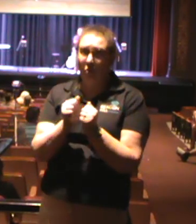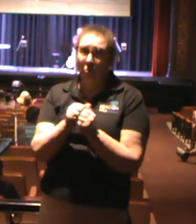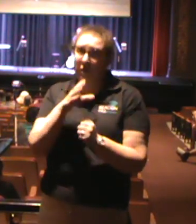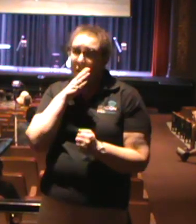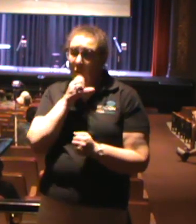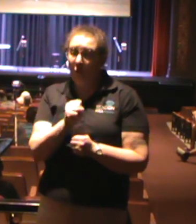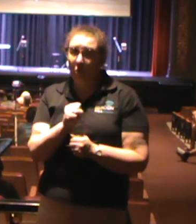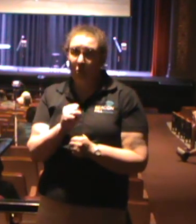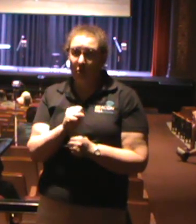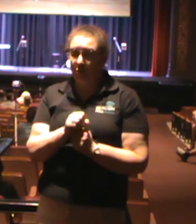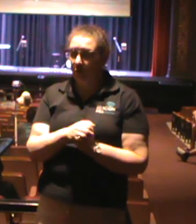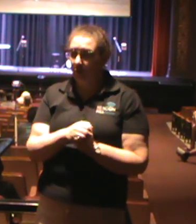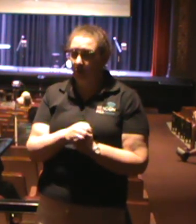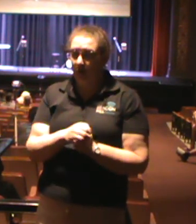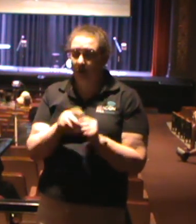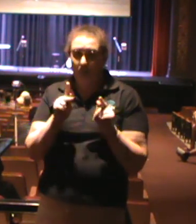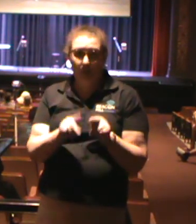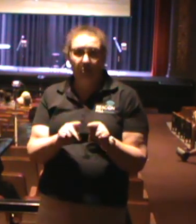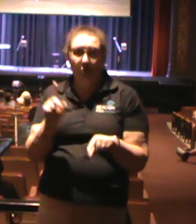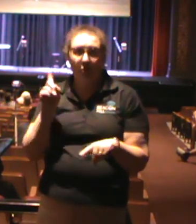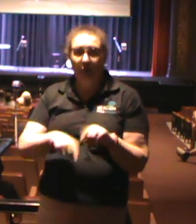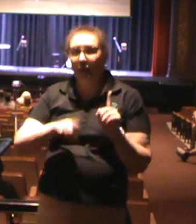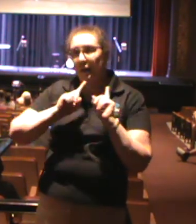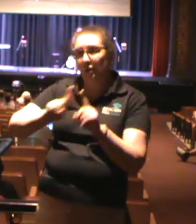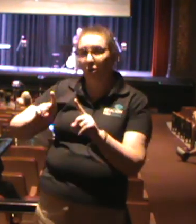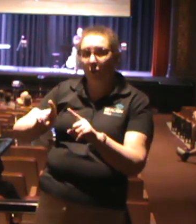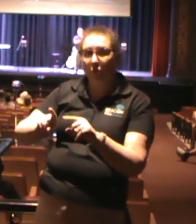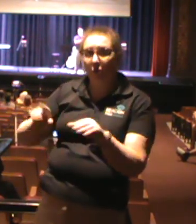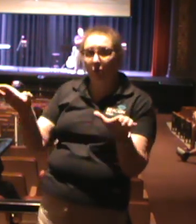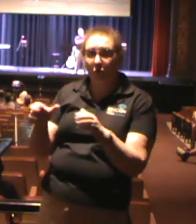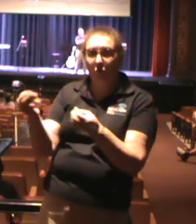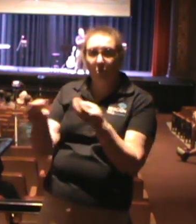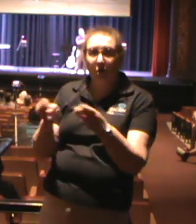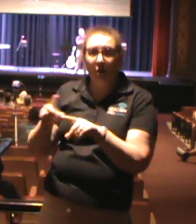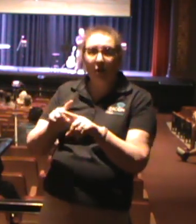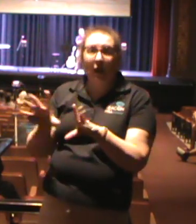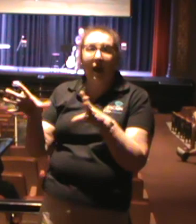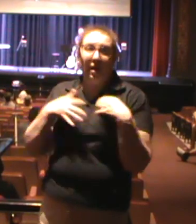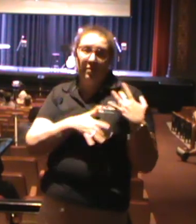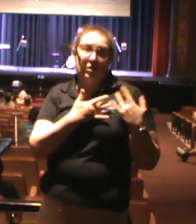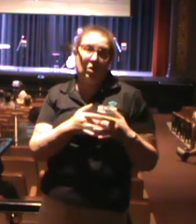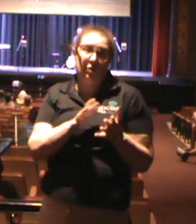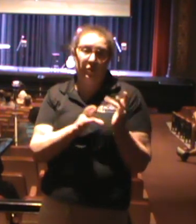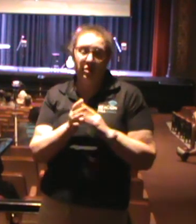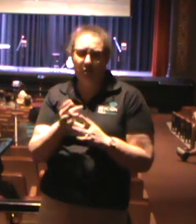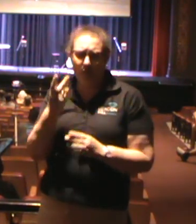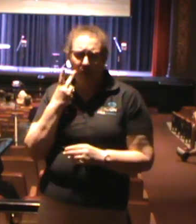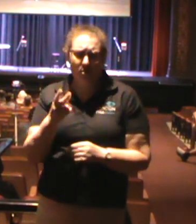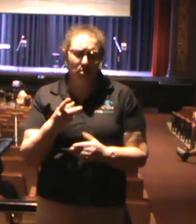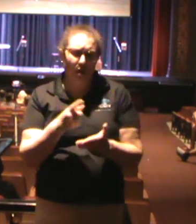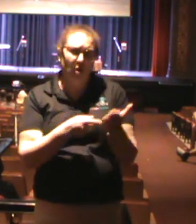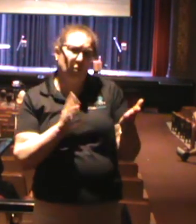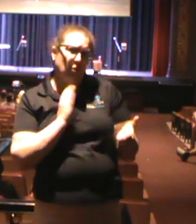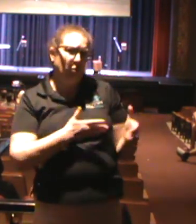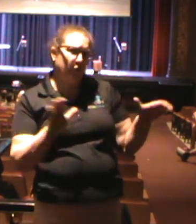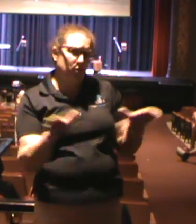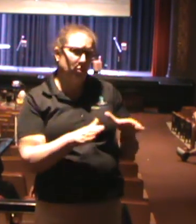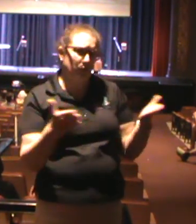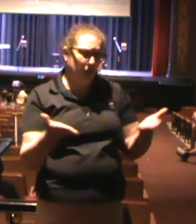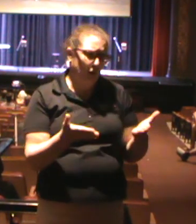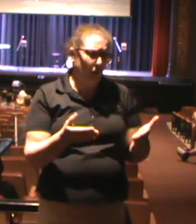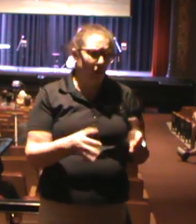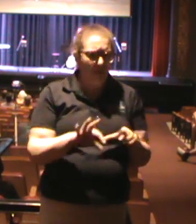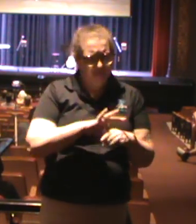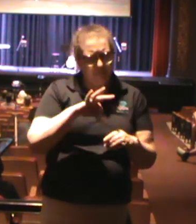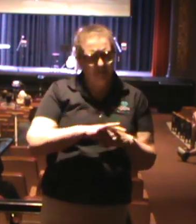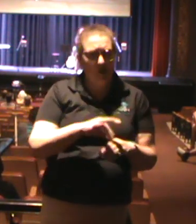that can't get out and do missions anymore, but they still have a heart for Jesus. And they saw what we're doing here in the well, and they voted as a